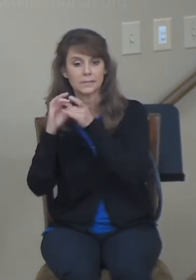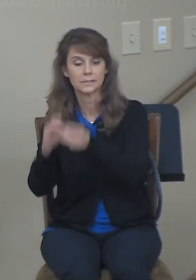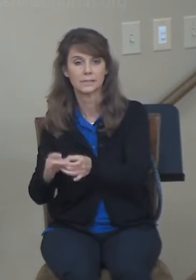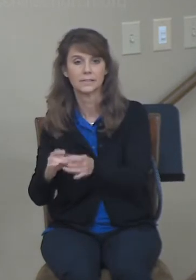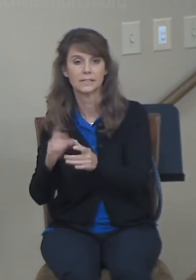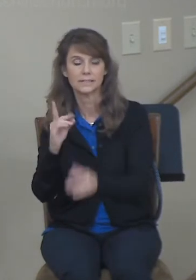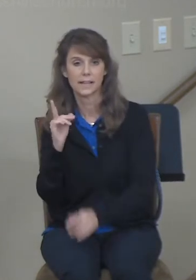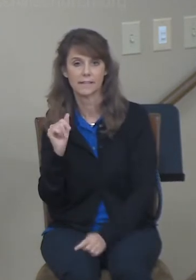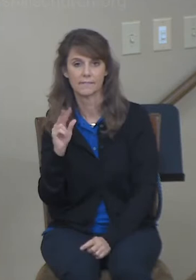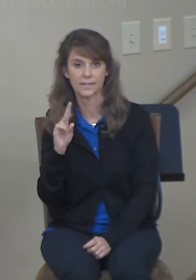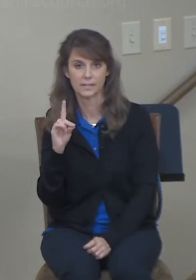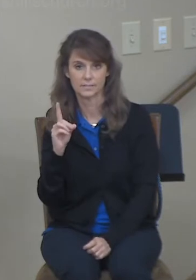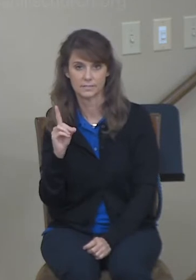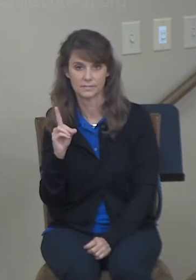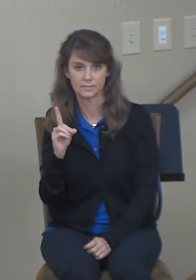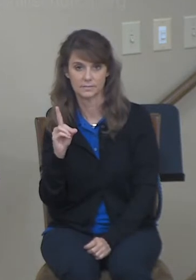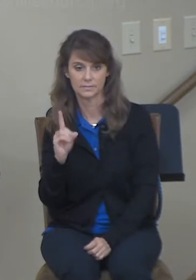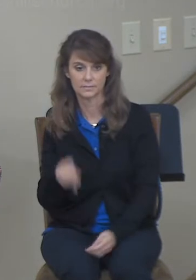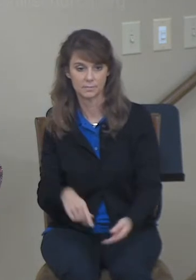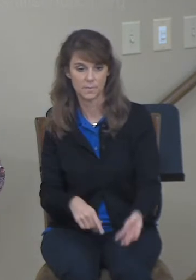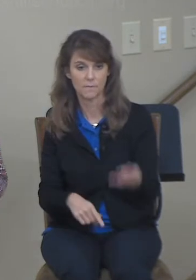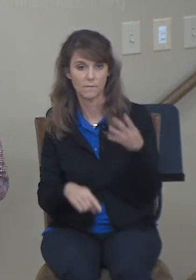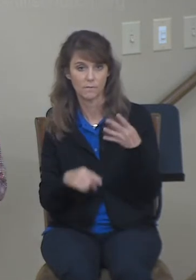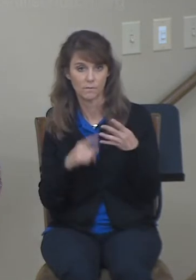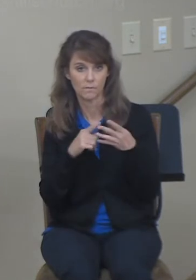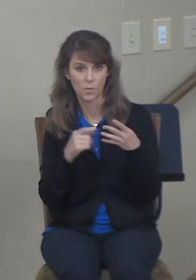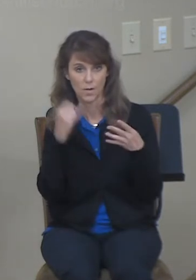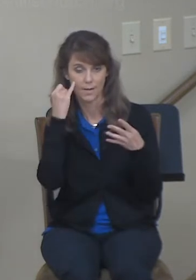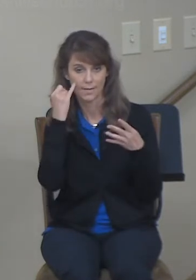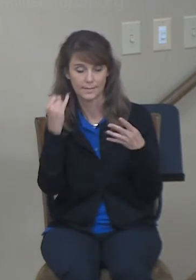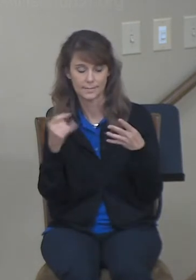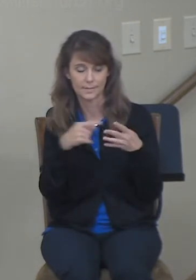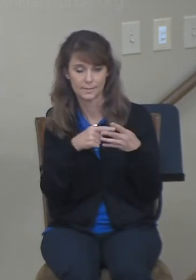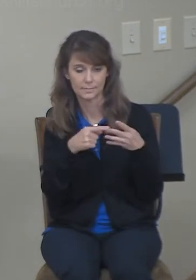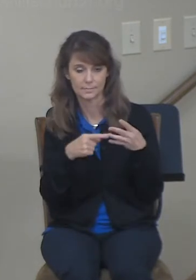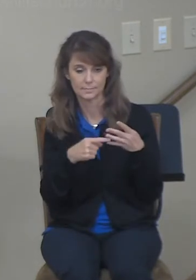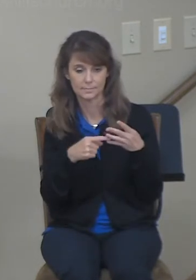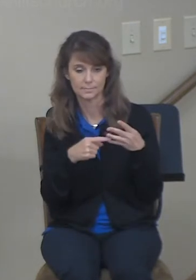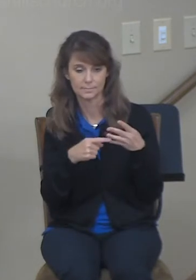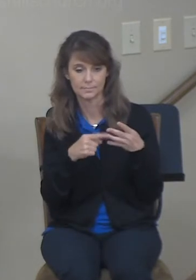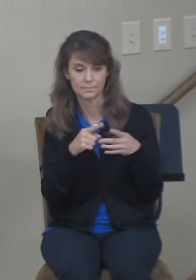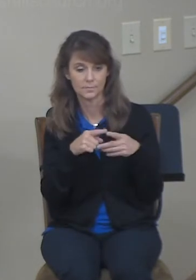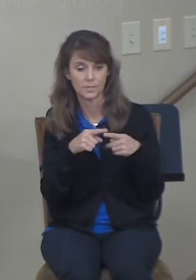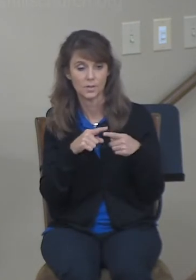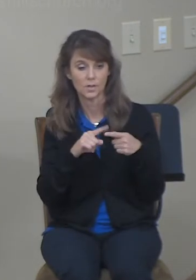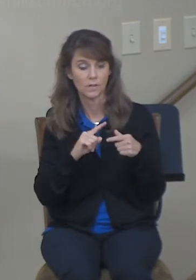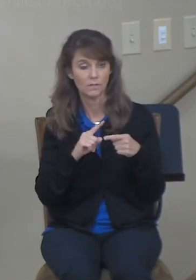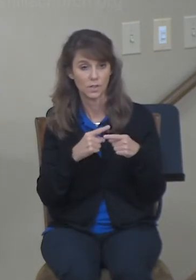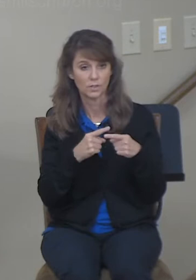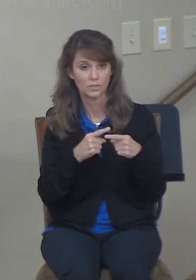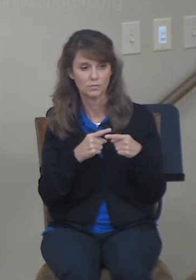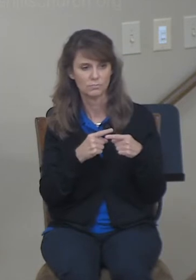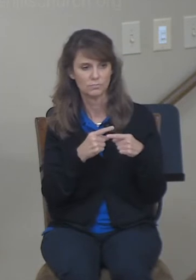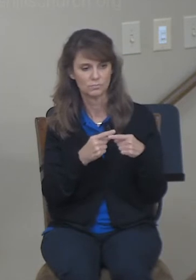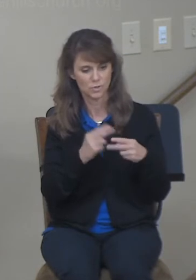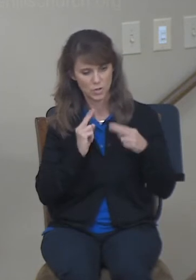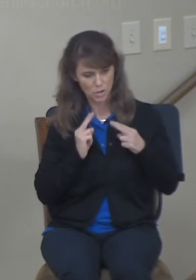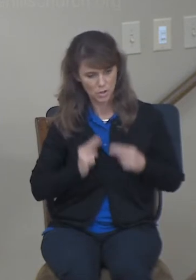I want to point out these four ideas. The first, there's the success despite human plans.